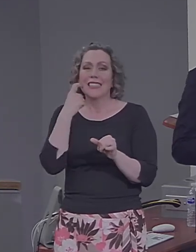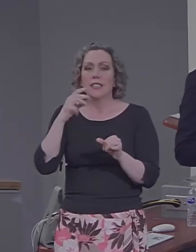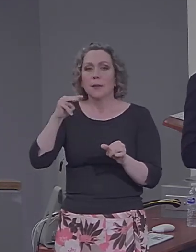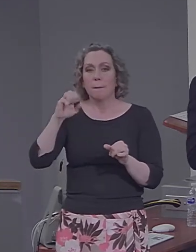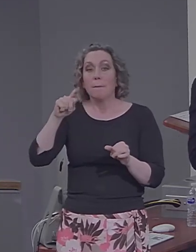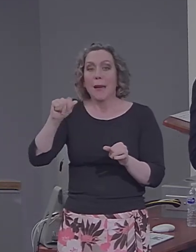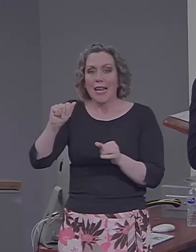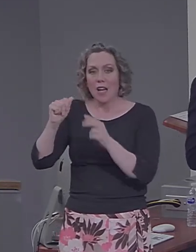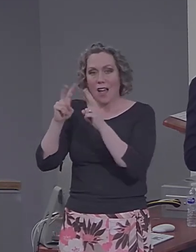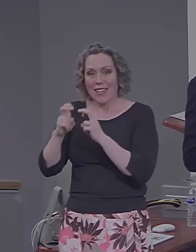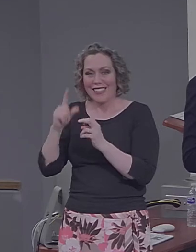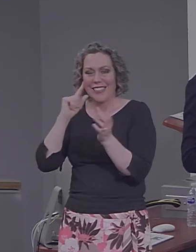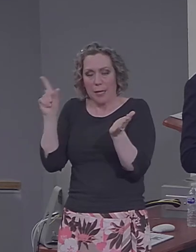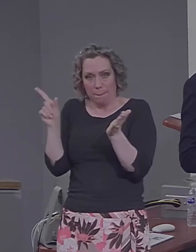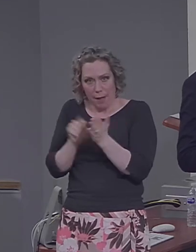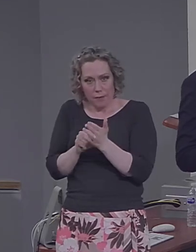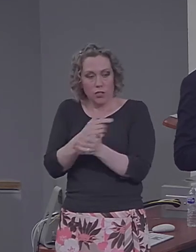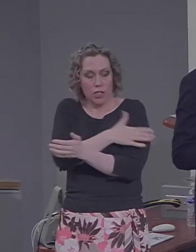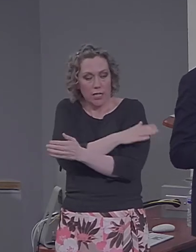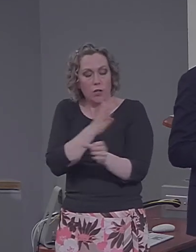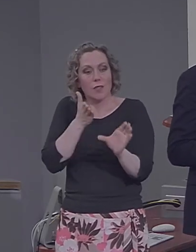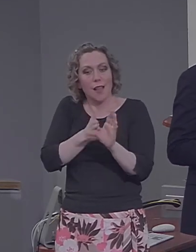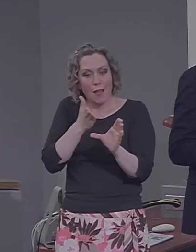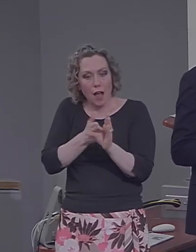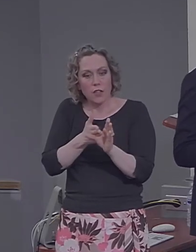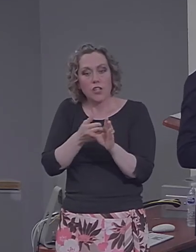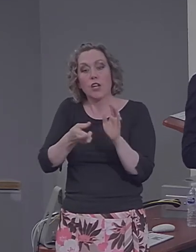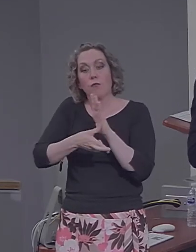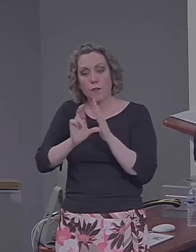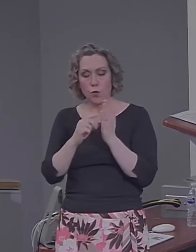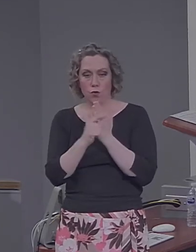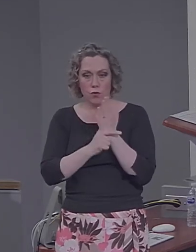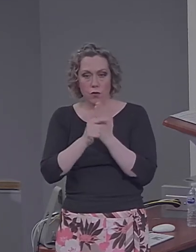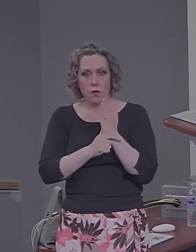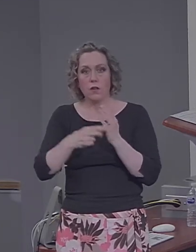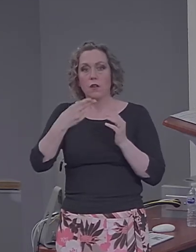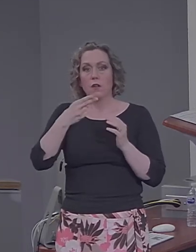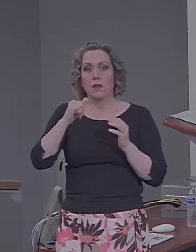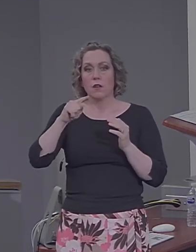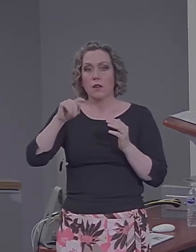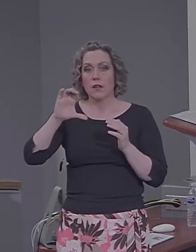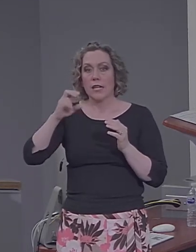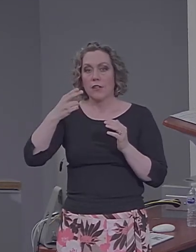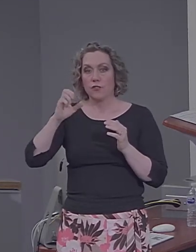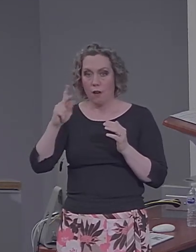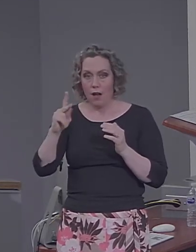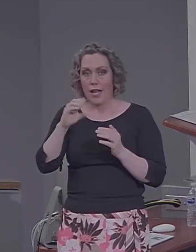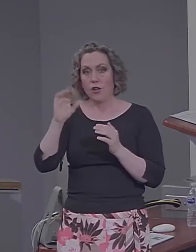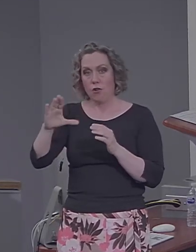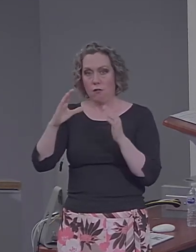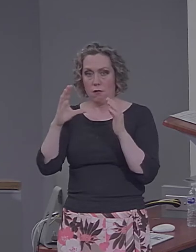just published in Clinical Psychology Review by Hitchcock and her colleagues that indicates that